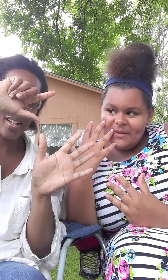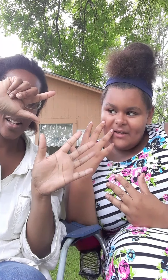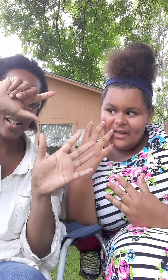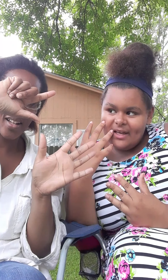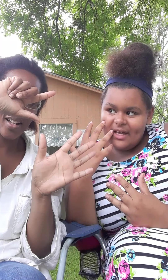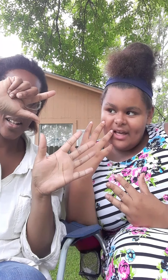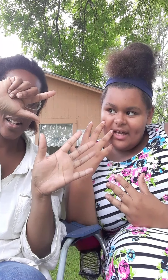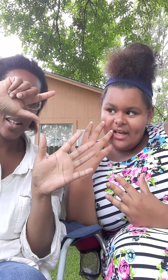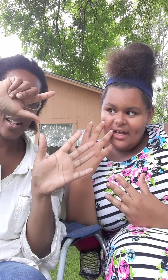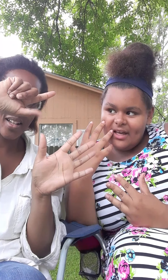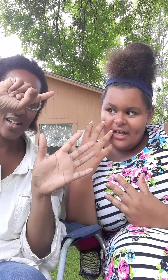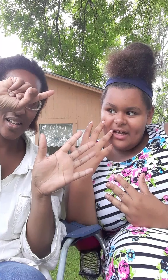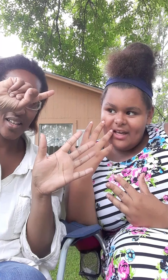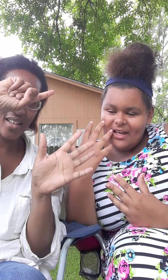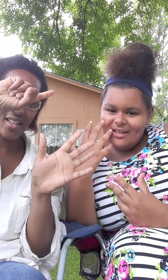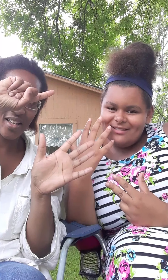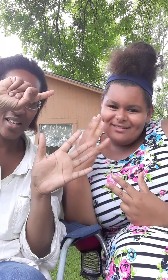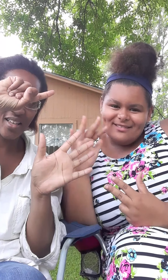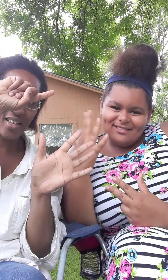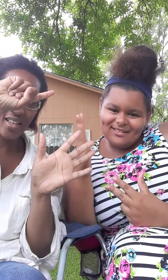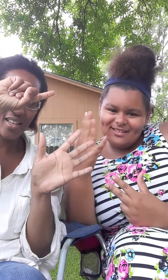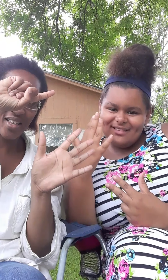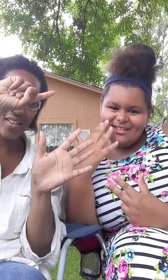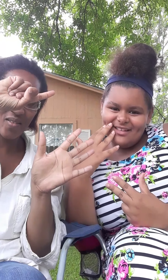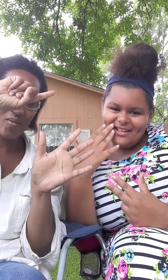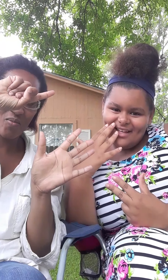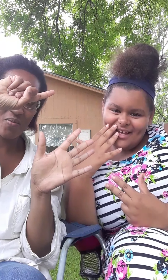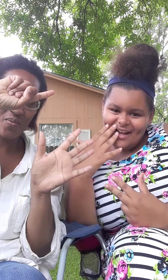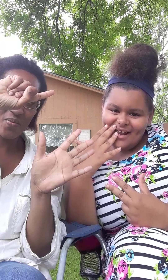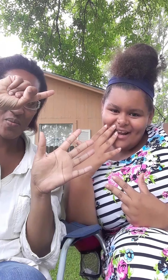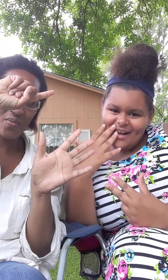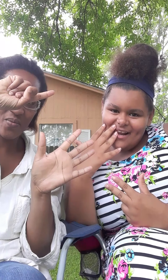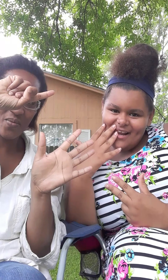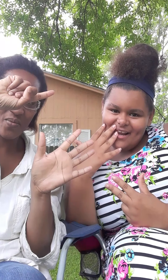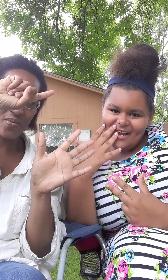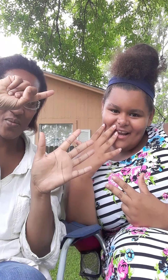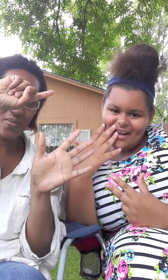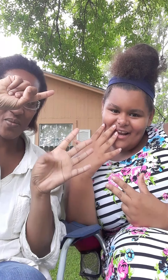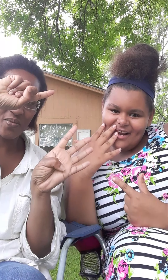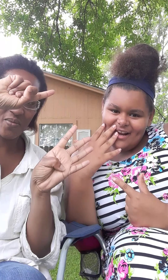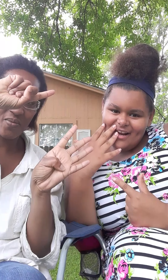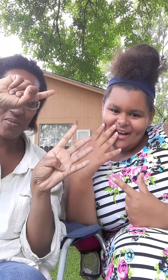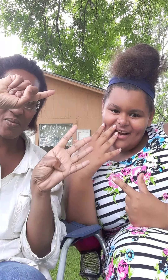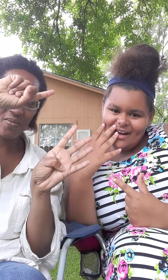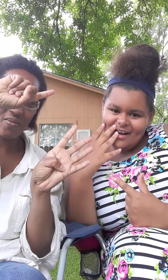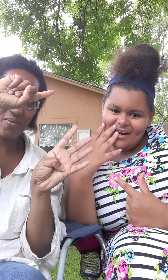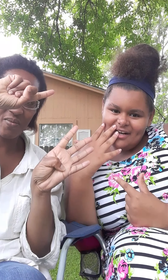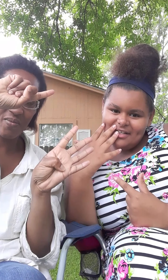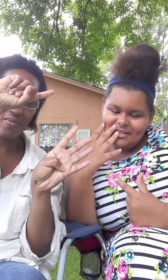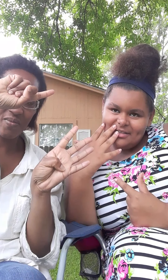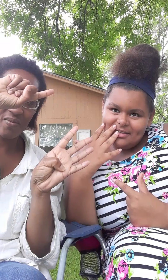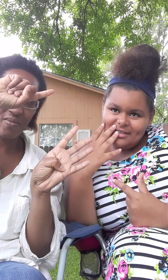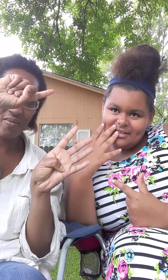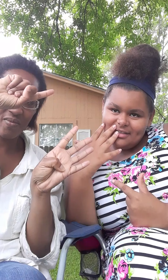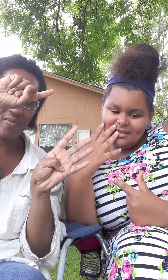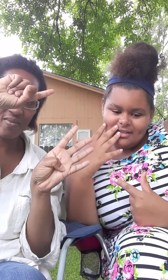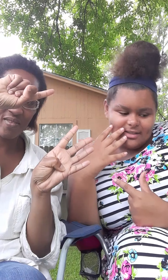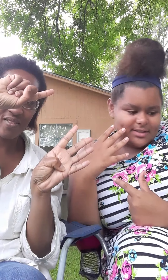licking their necks. Put a finger down if you've ever used your tongue while making out. Put a finger down if you've ever bitten somebody's